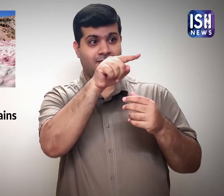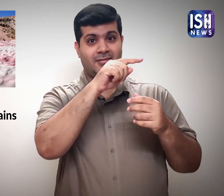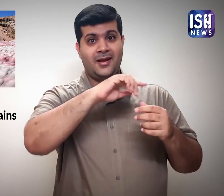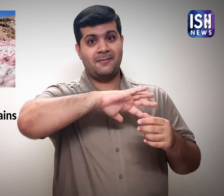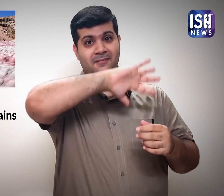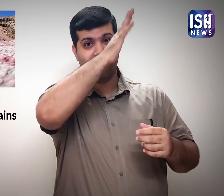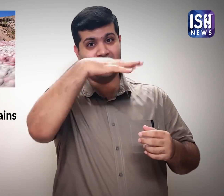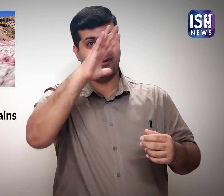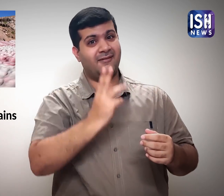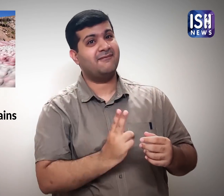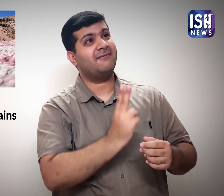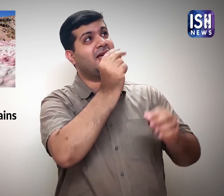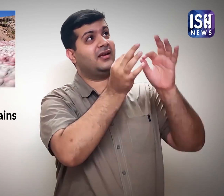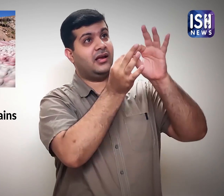the height of the mountain,